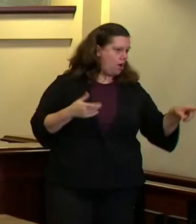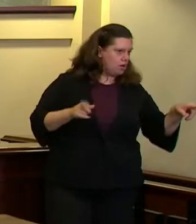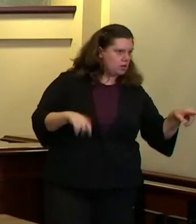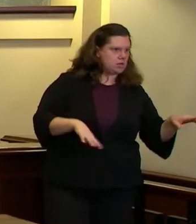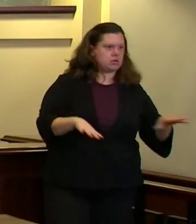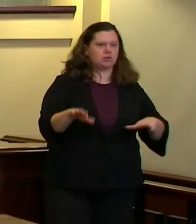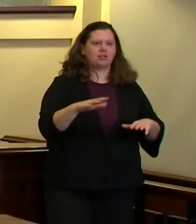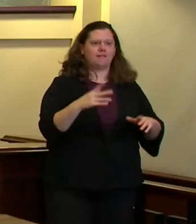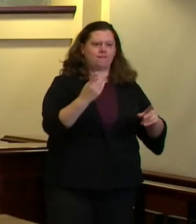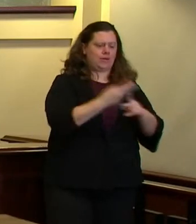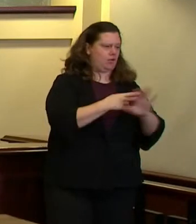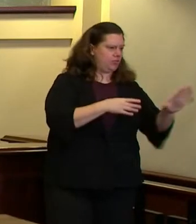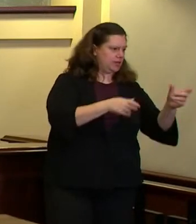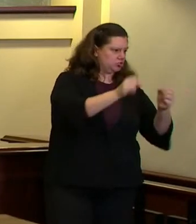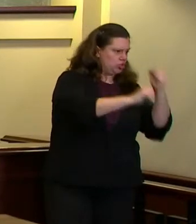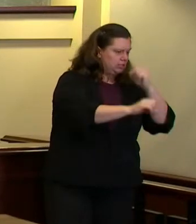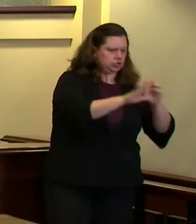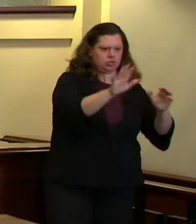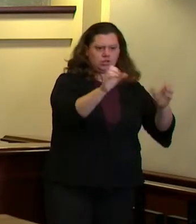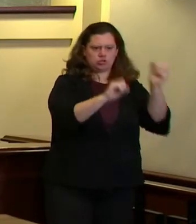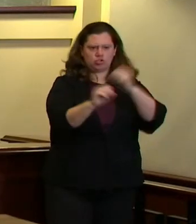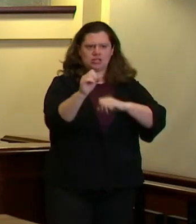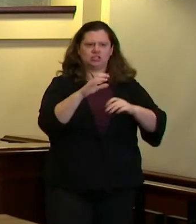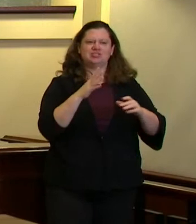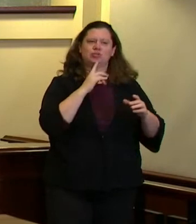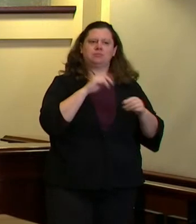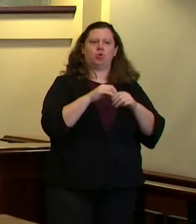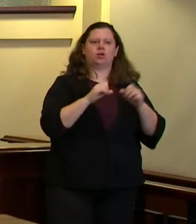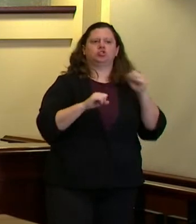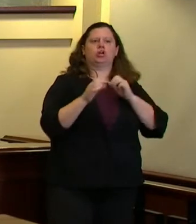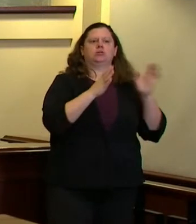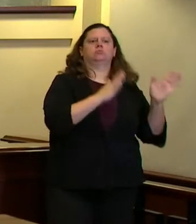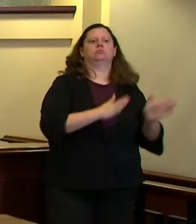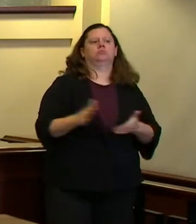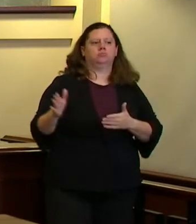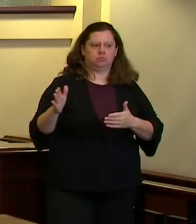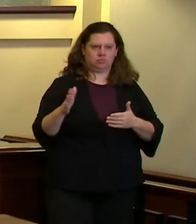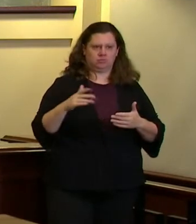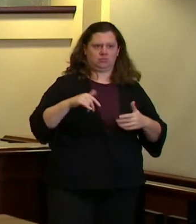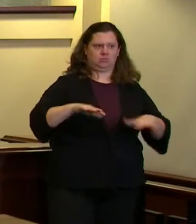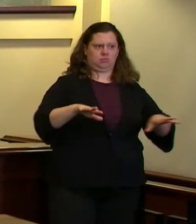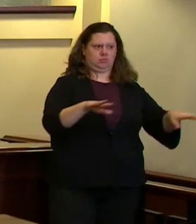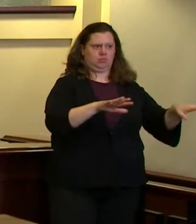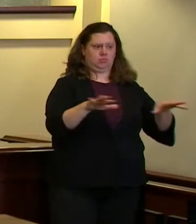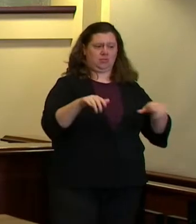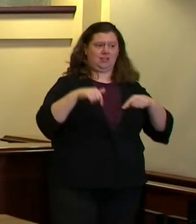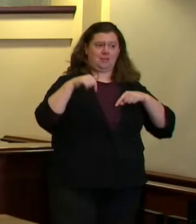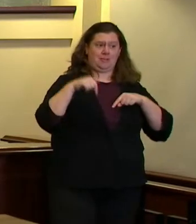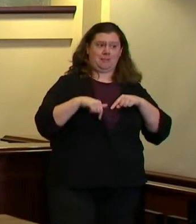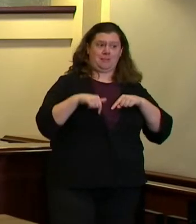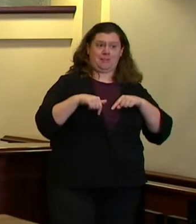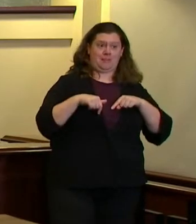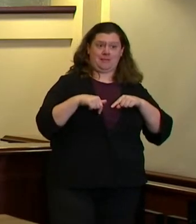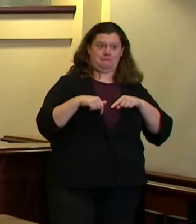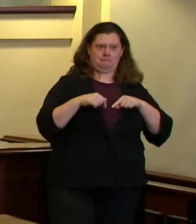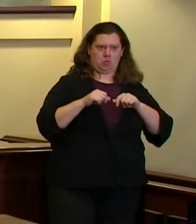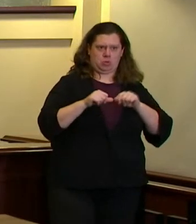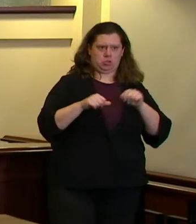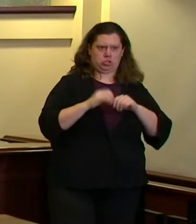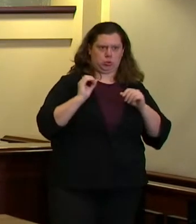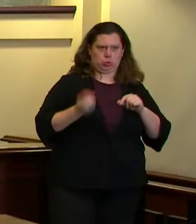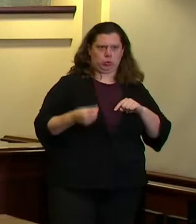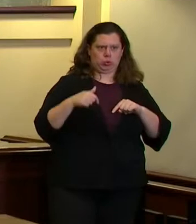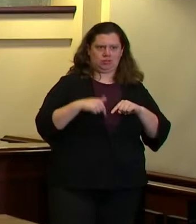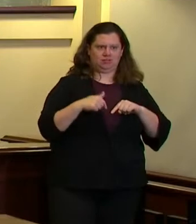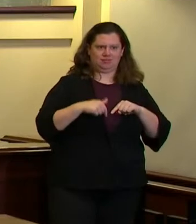the right sizing between different bureaus and that's what's currently lacking in the way we manage public safety it's